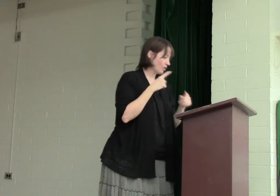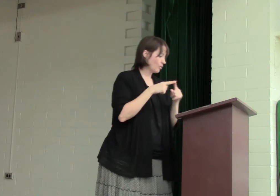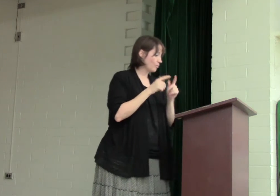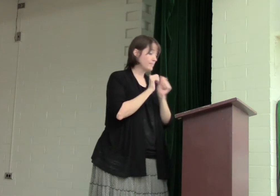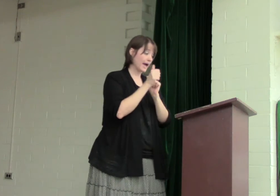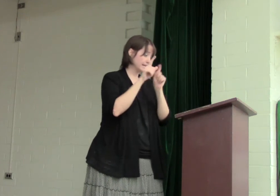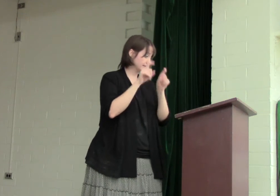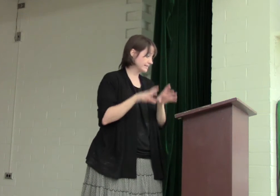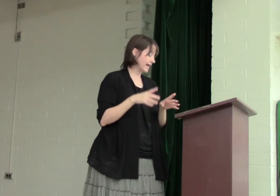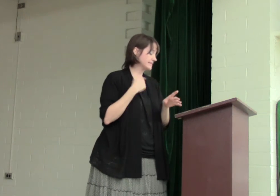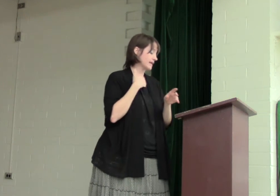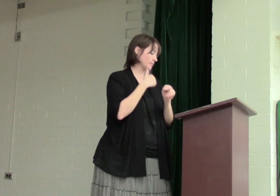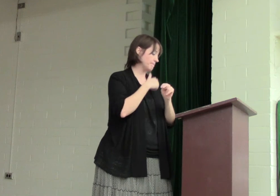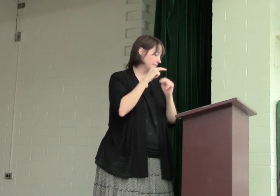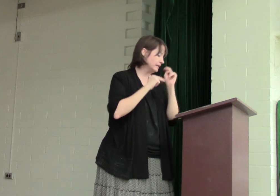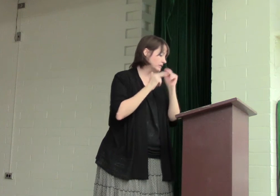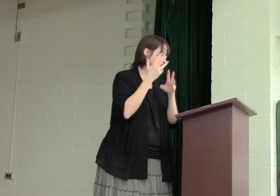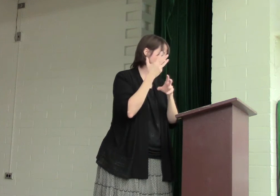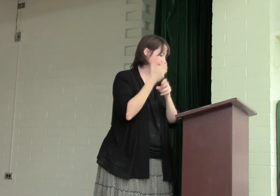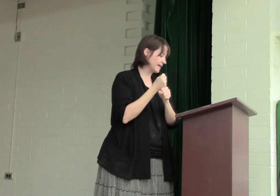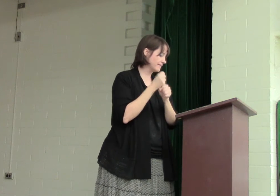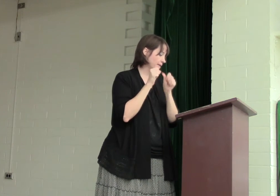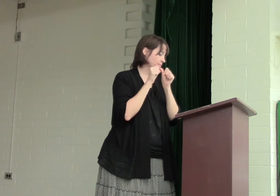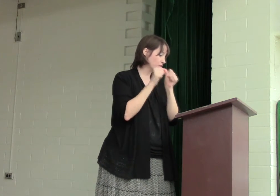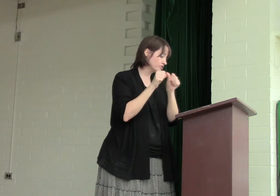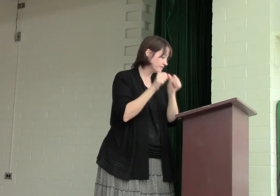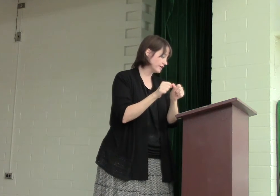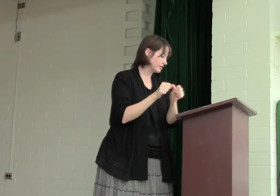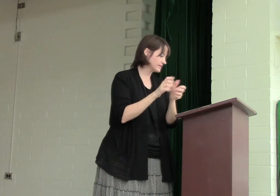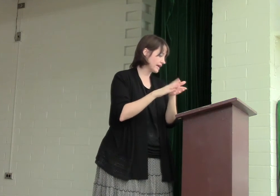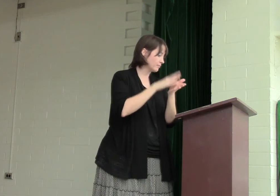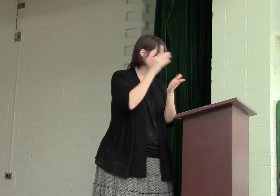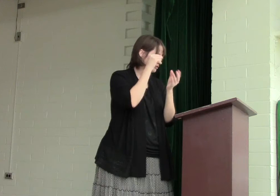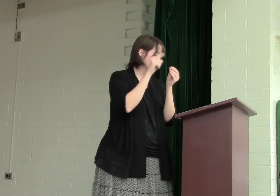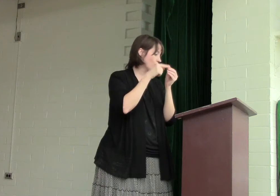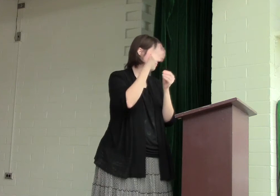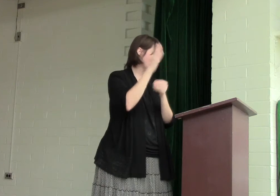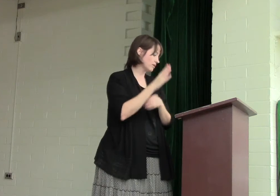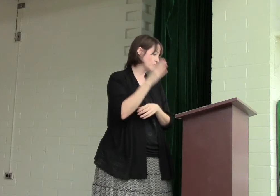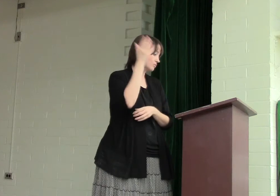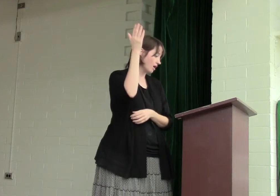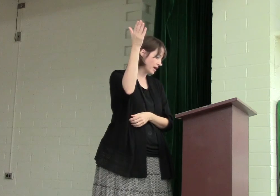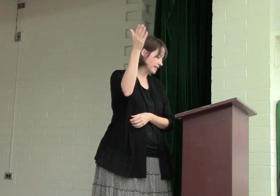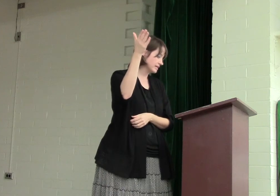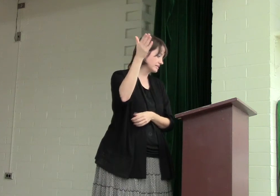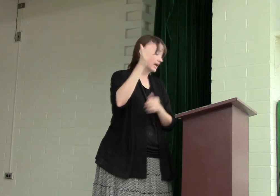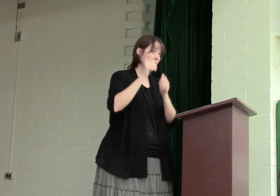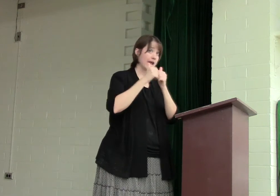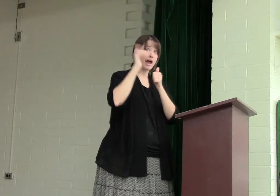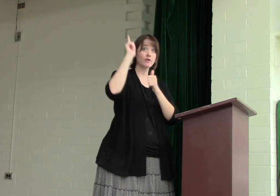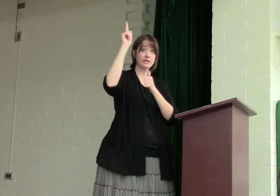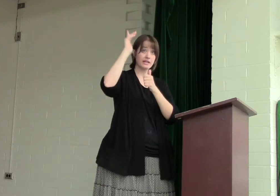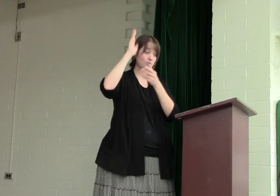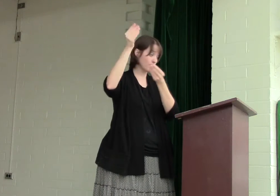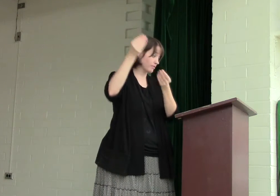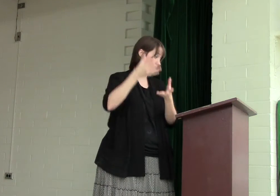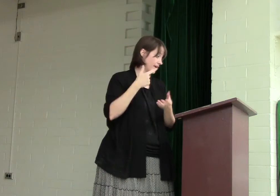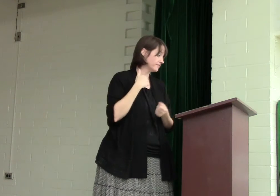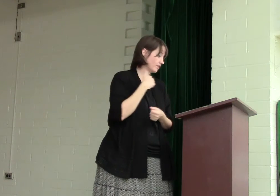We pass the test and we build our faith and perseverance and we learn more about who God is and how he will provide for